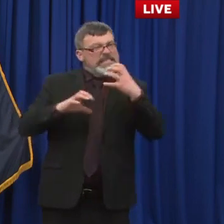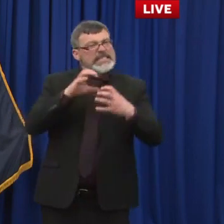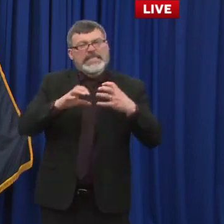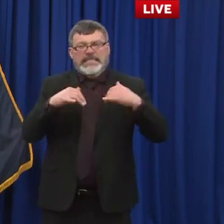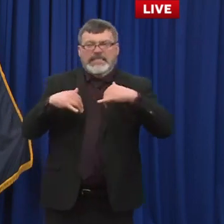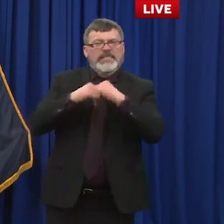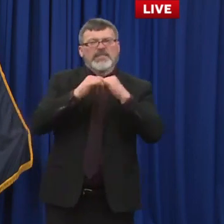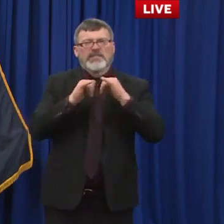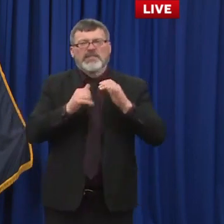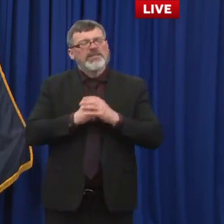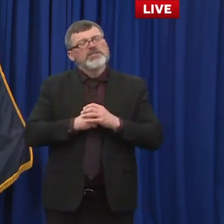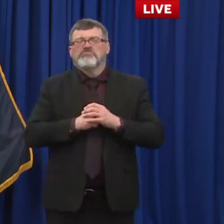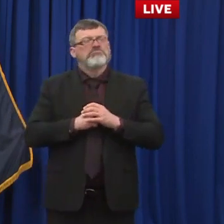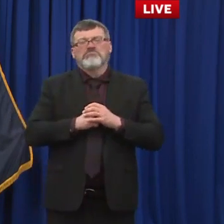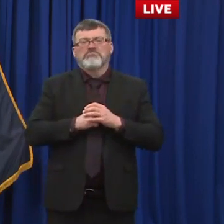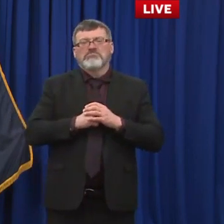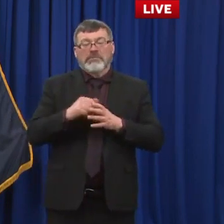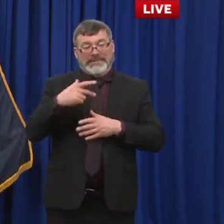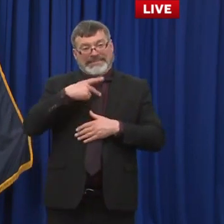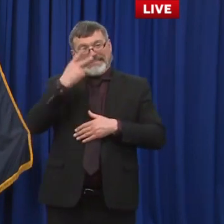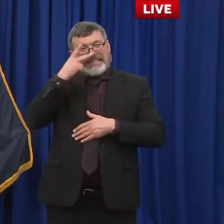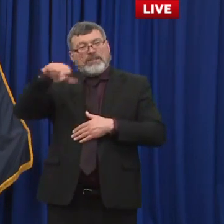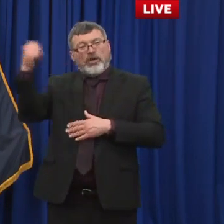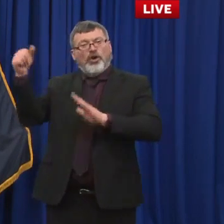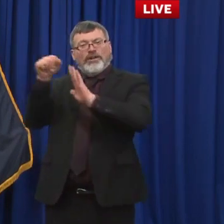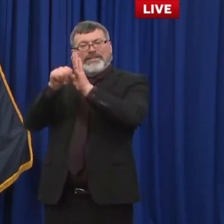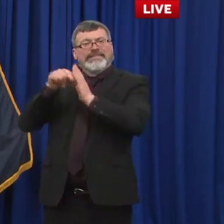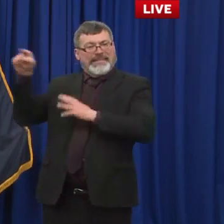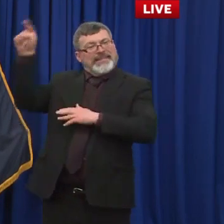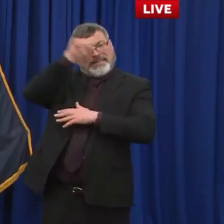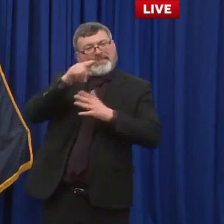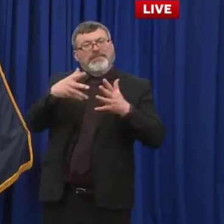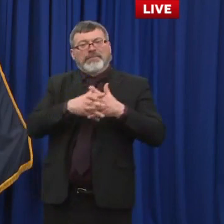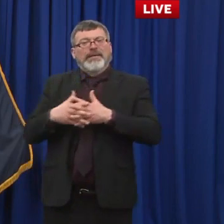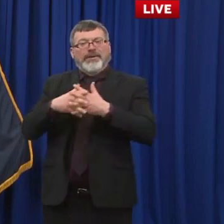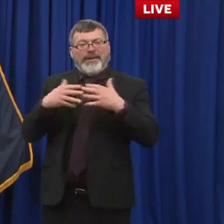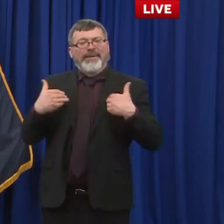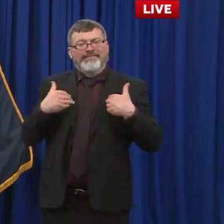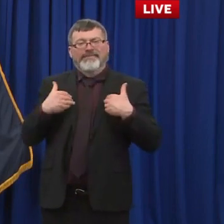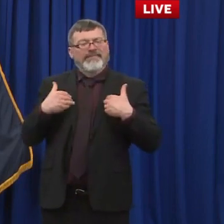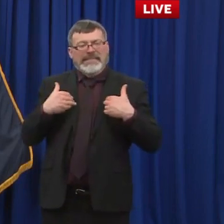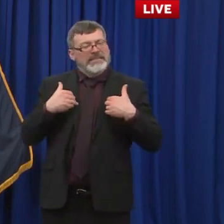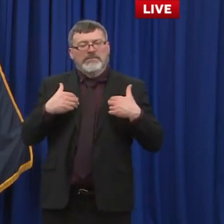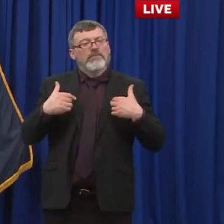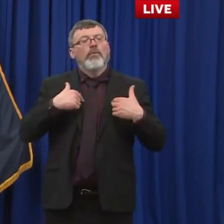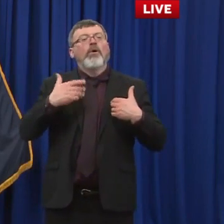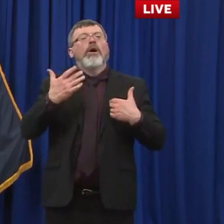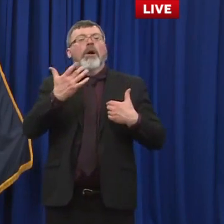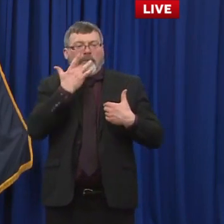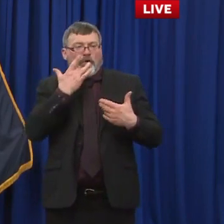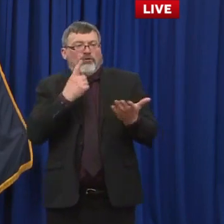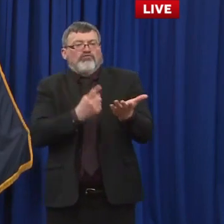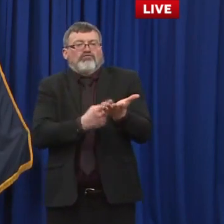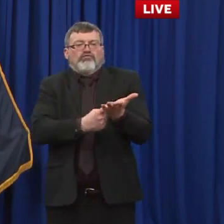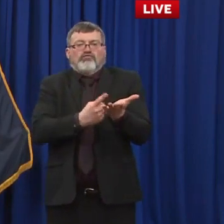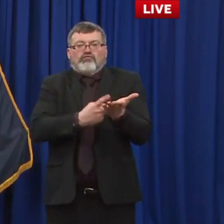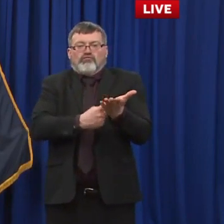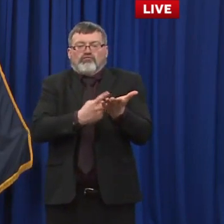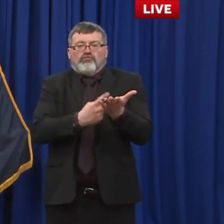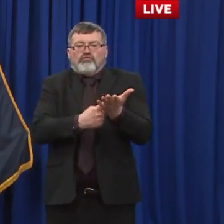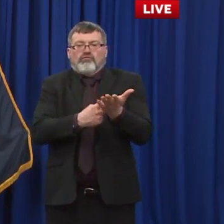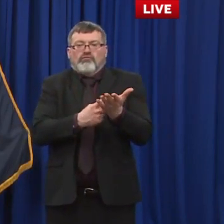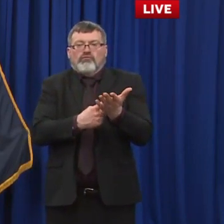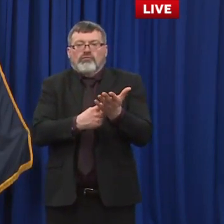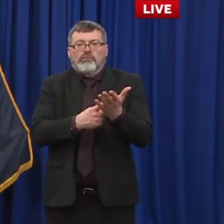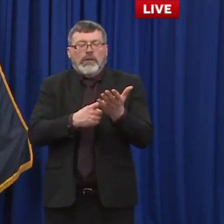to take a pause and say okay we can talk about duke doing better or we can actually do it we can actually kind of you know put put pen to paper you know